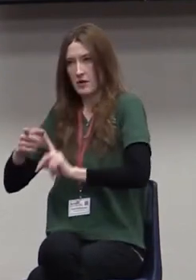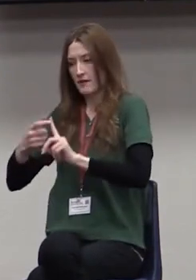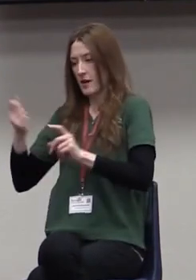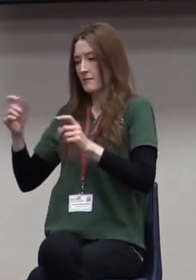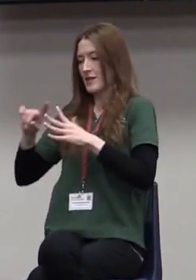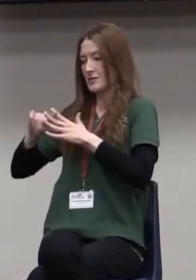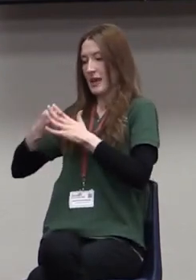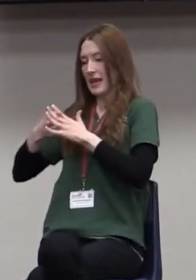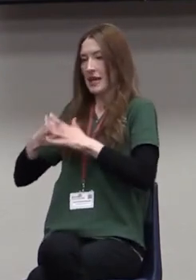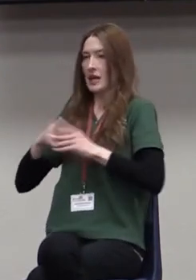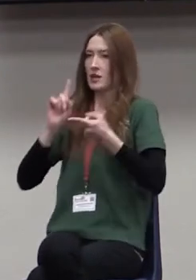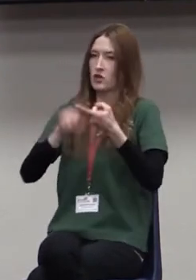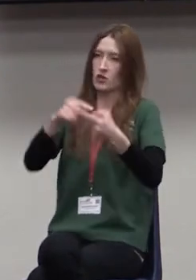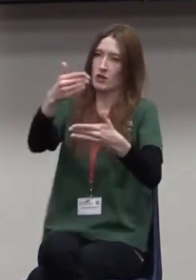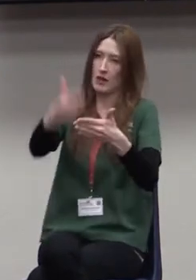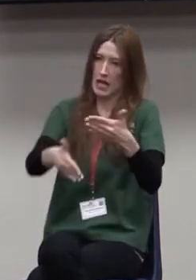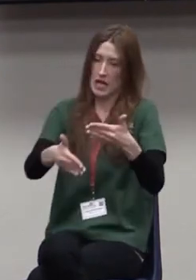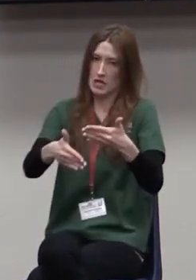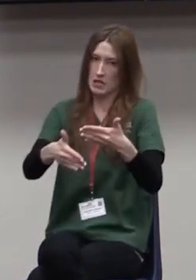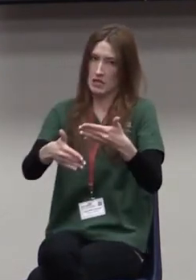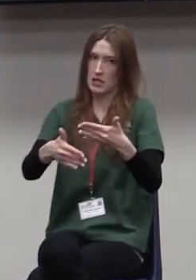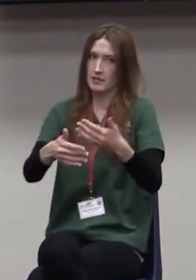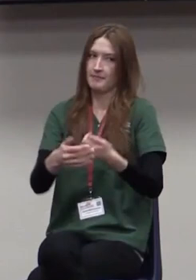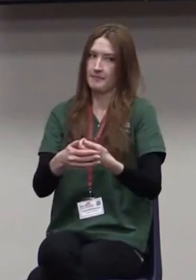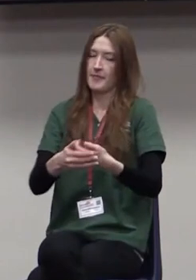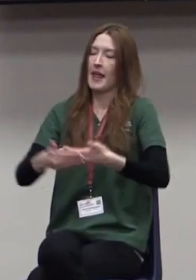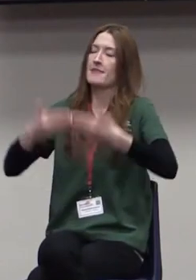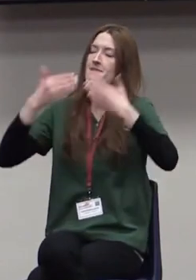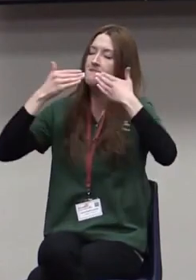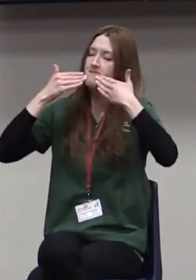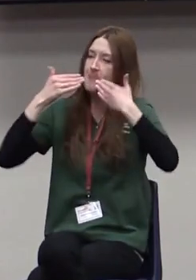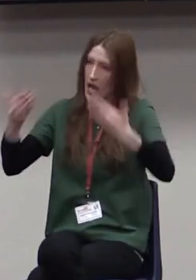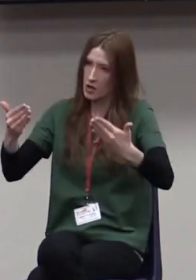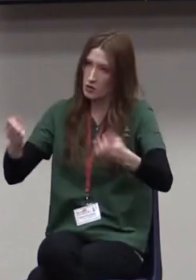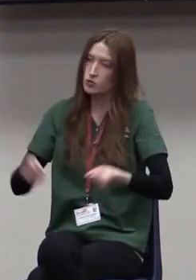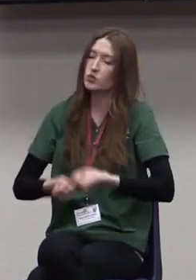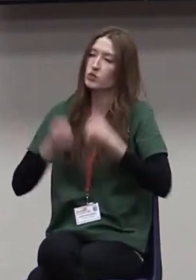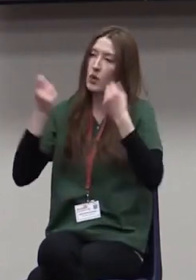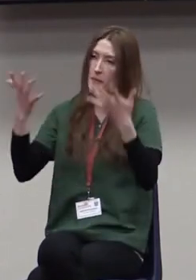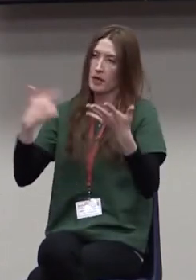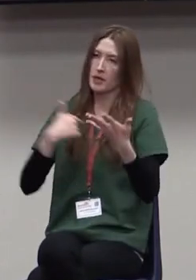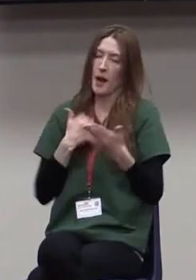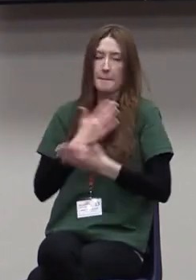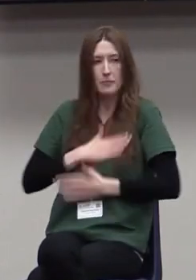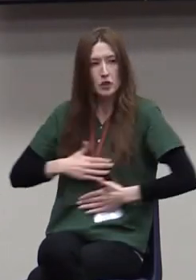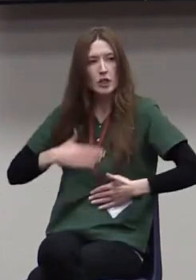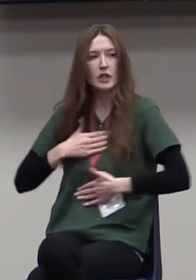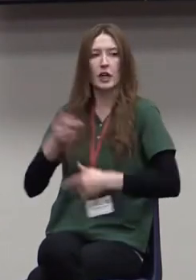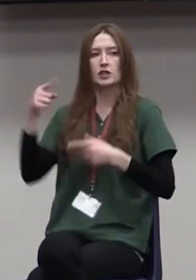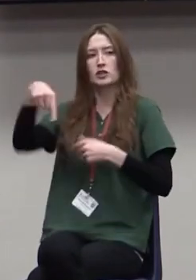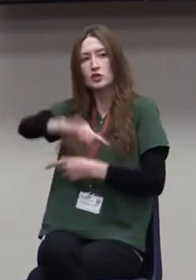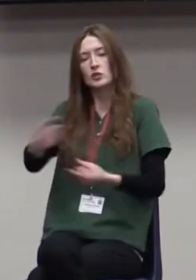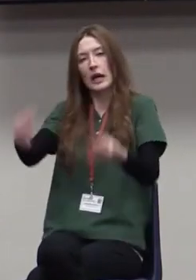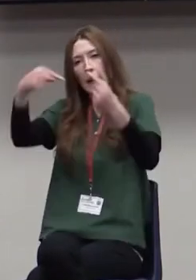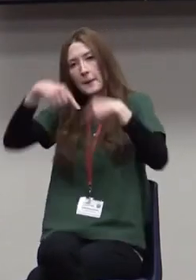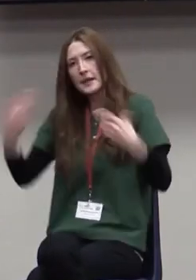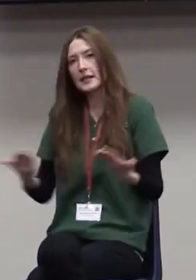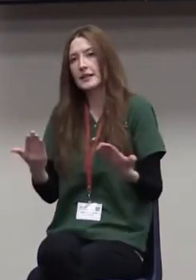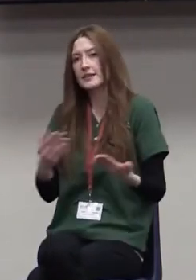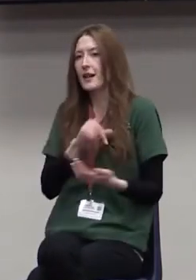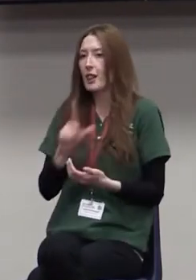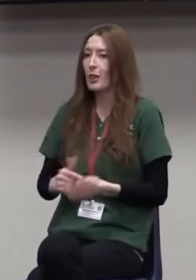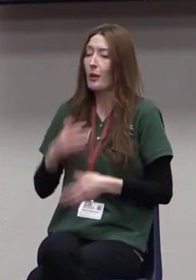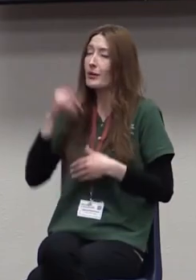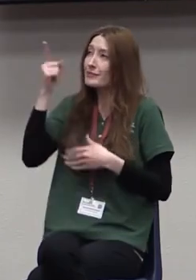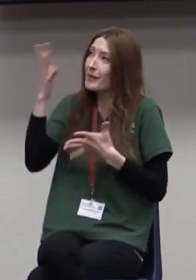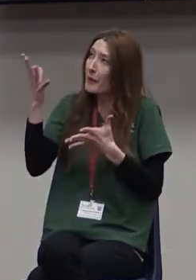Thank you so much. I appreciate you being here. I appreciate you being part of this workshop. And Lord willing, we'll cross paths if I can